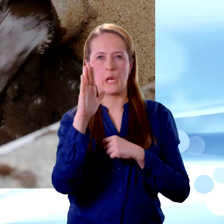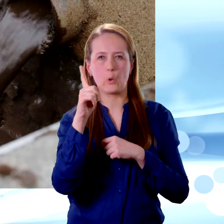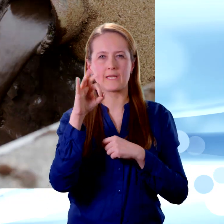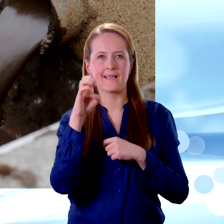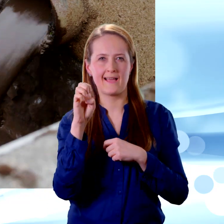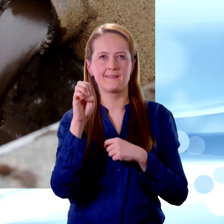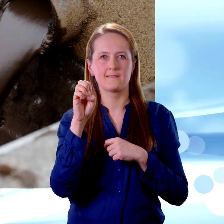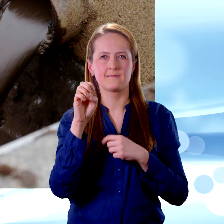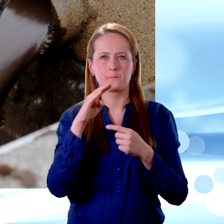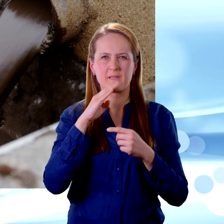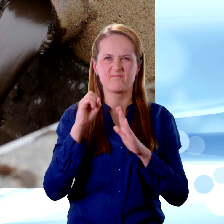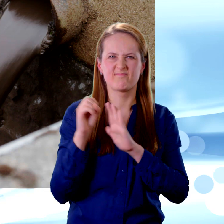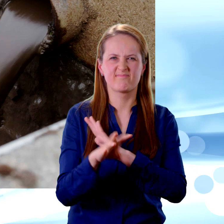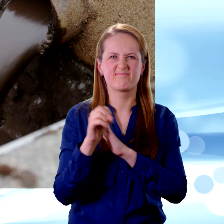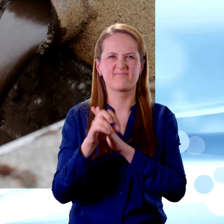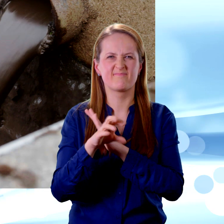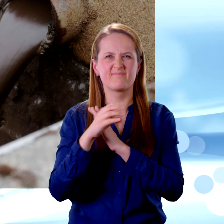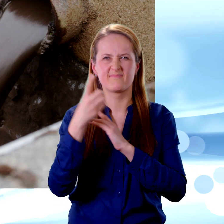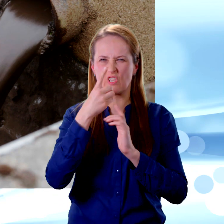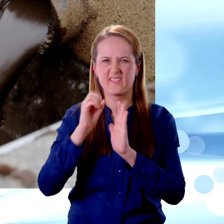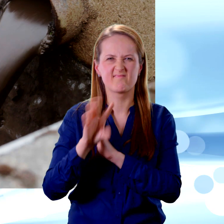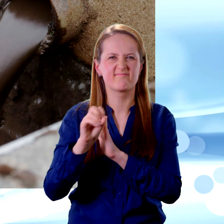This sludge is then pumped out of the tanks and treated elsewhere.